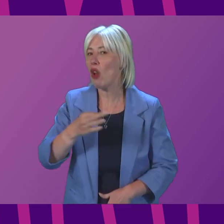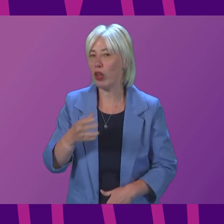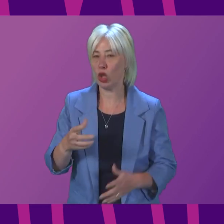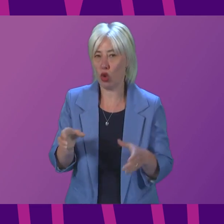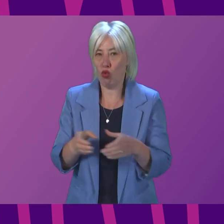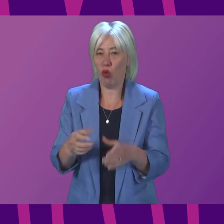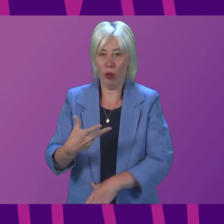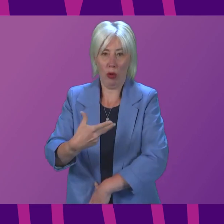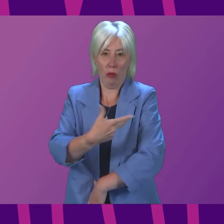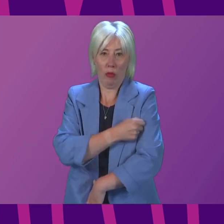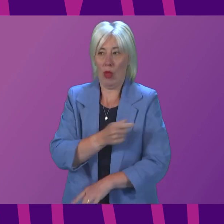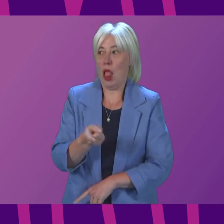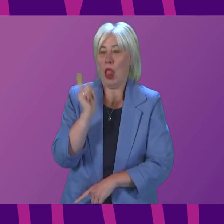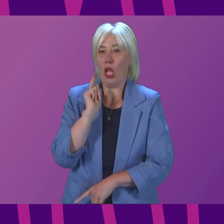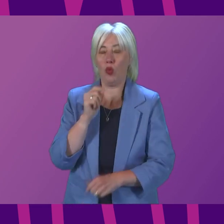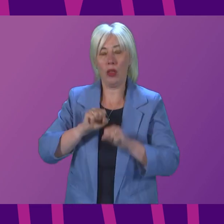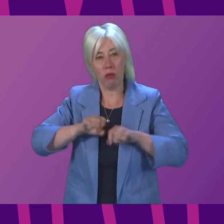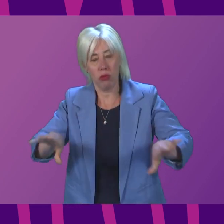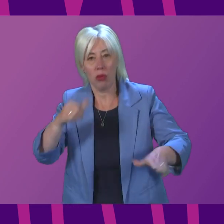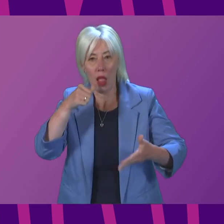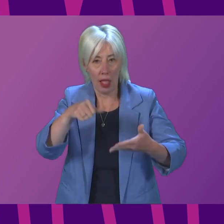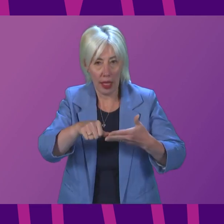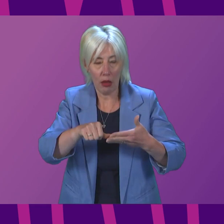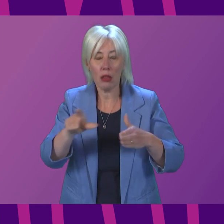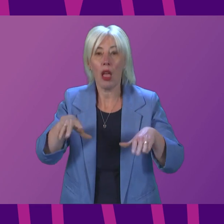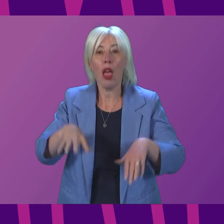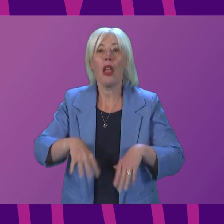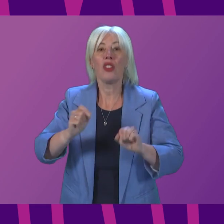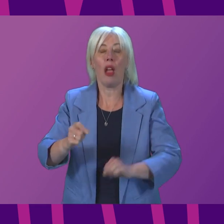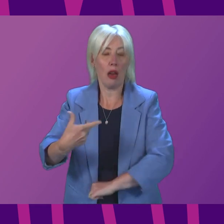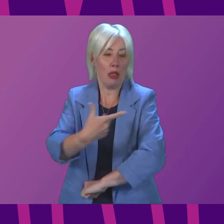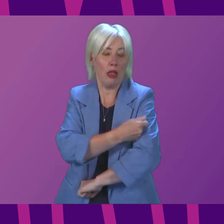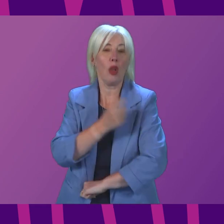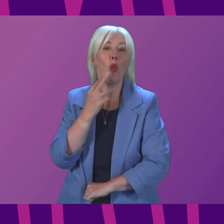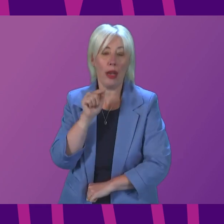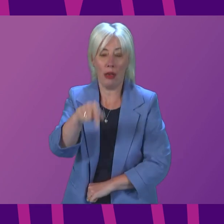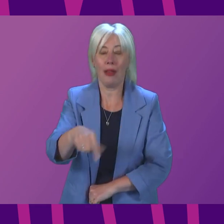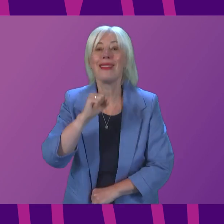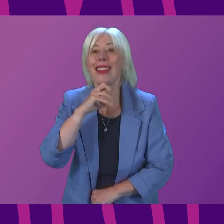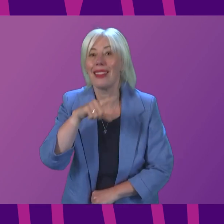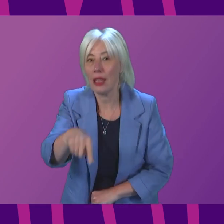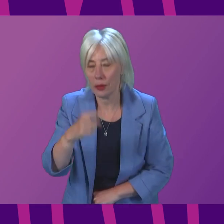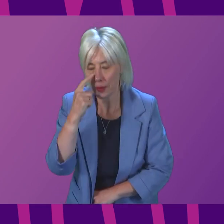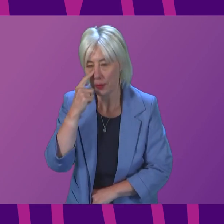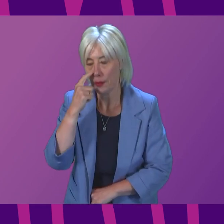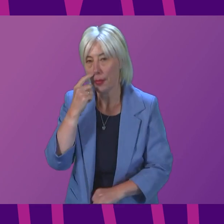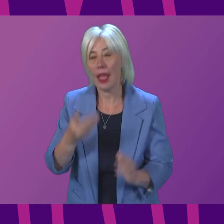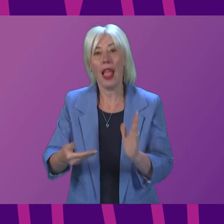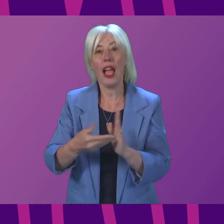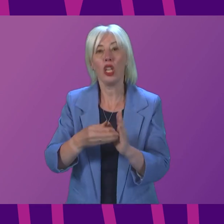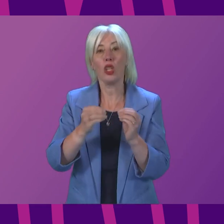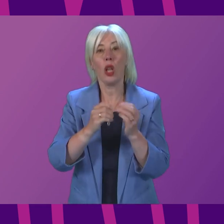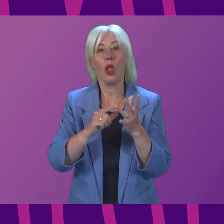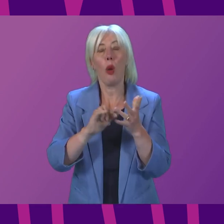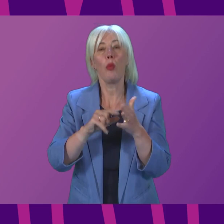vaccination started arriving at the end of last week and first vaccinations are scheduled for Saturday. Additional booster jags for